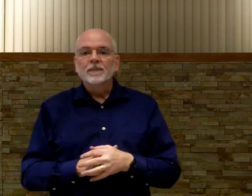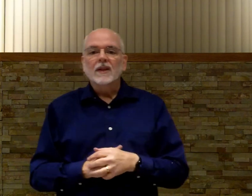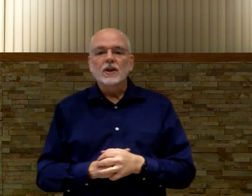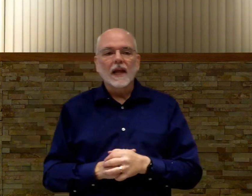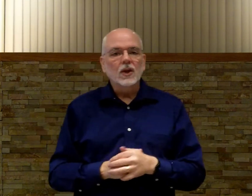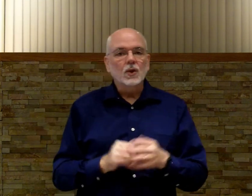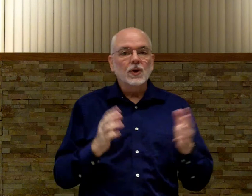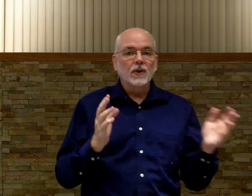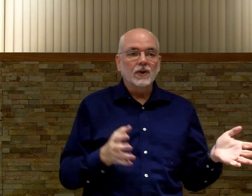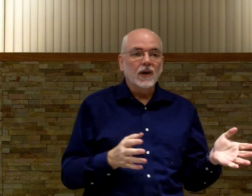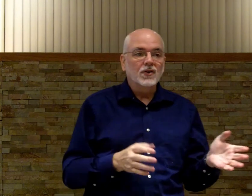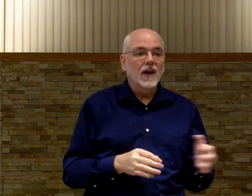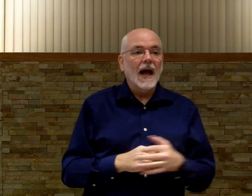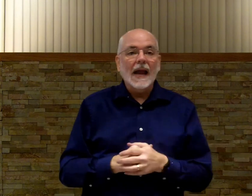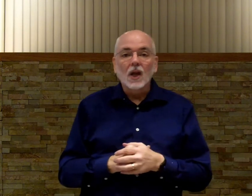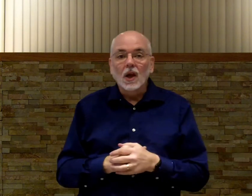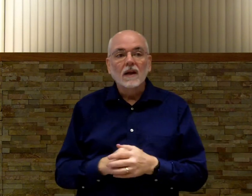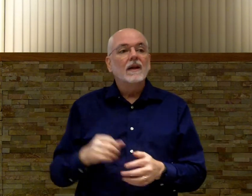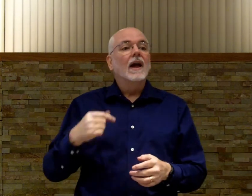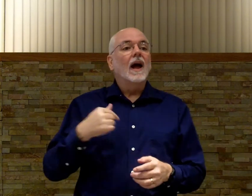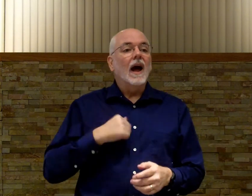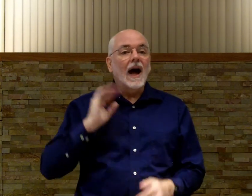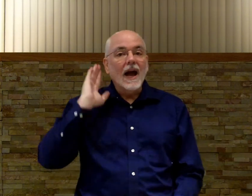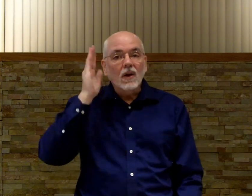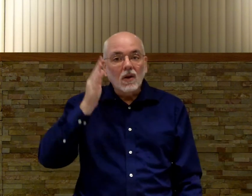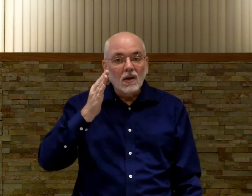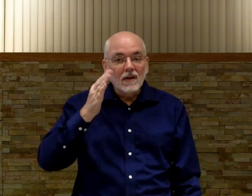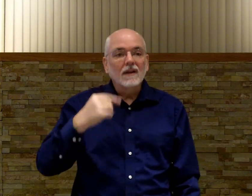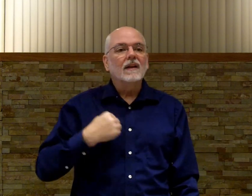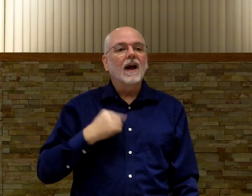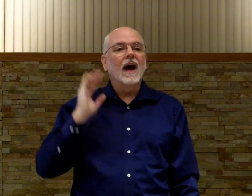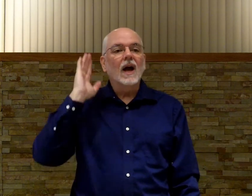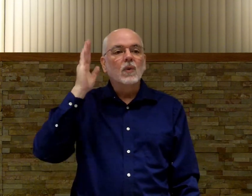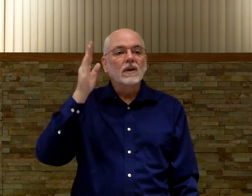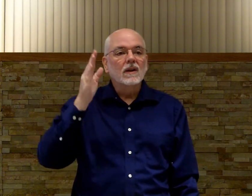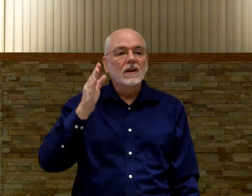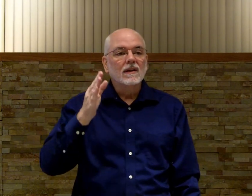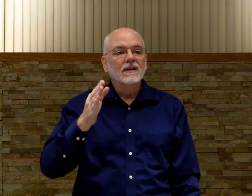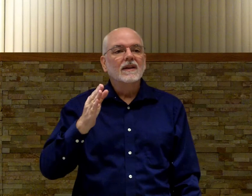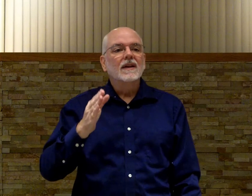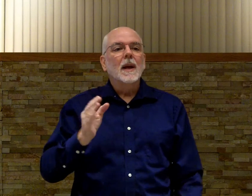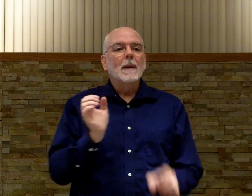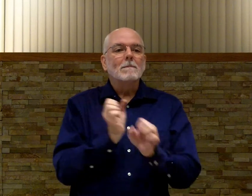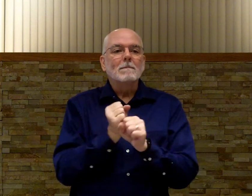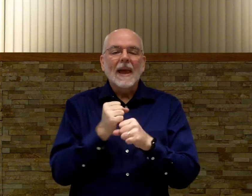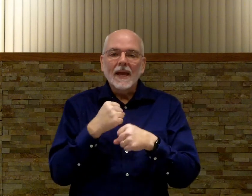Just like you do in your introduction. I'll. I'll. I will. Make.